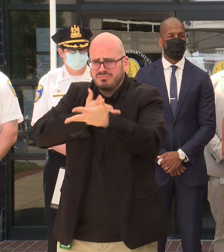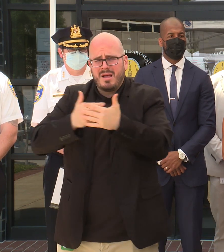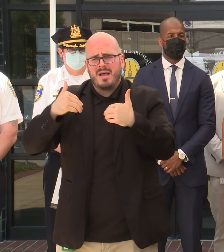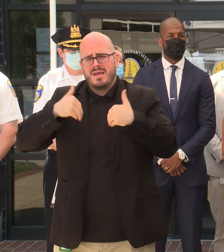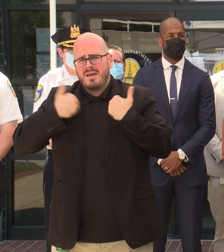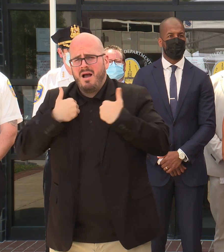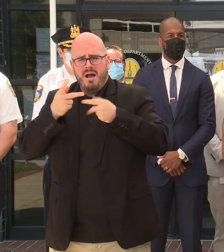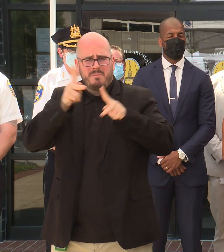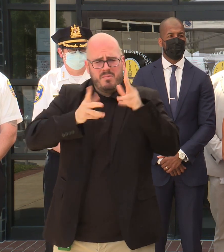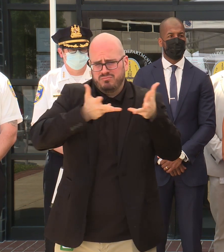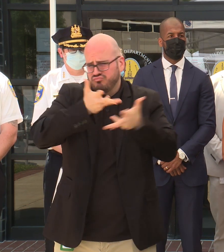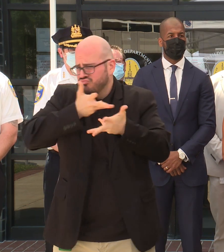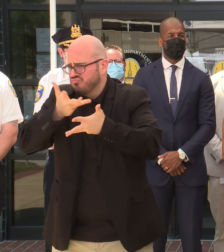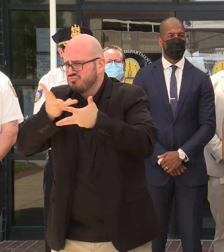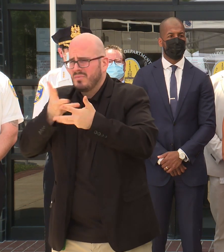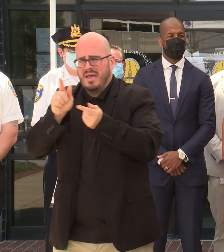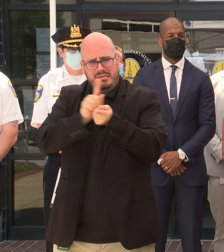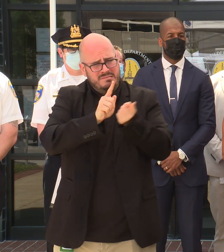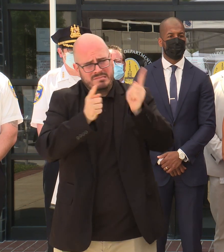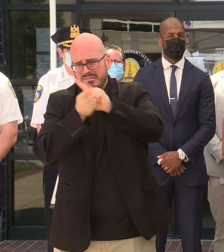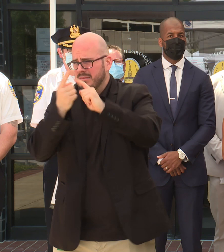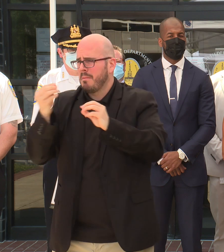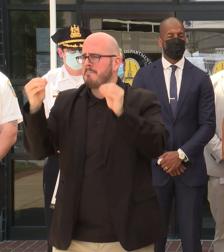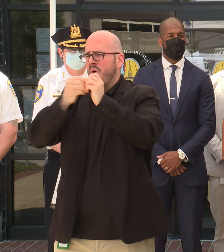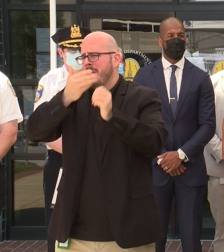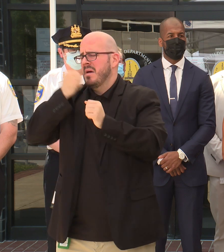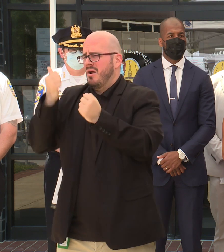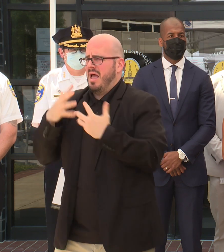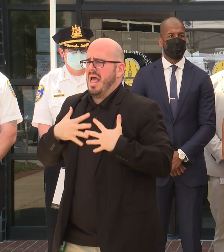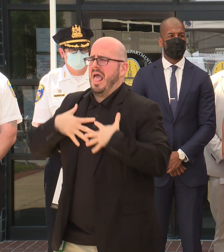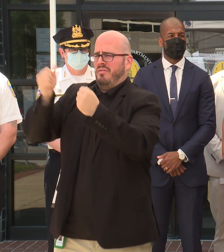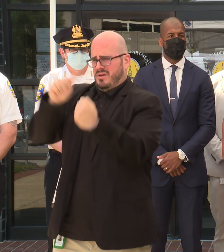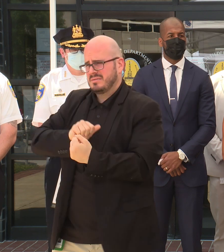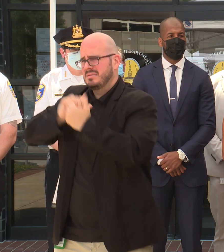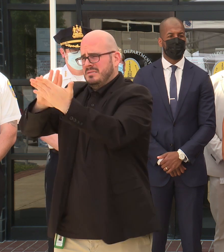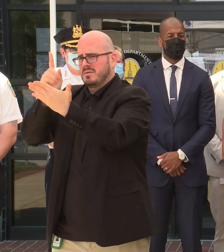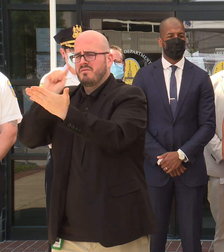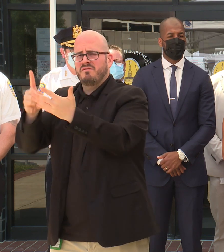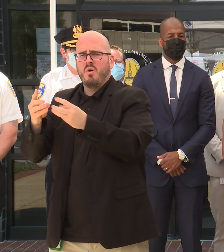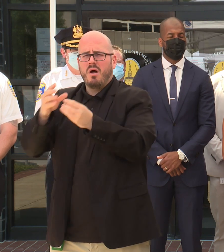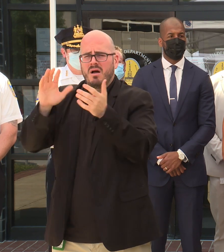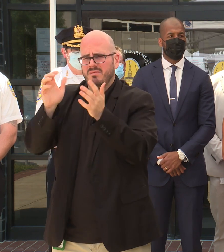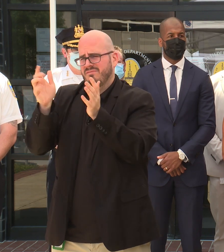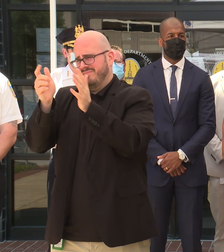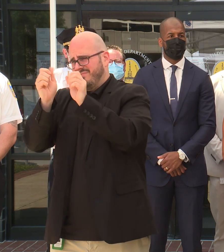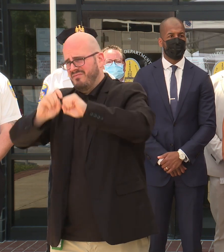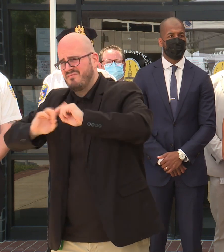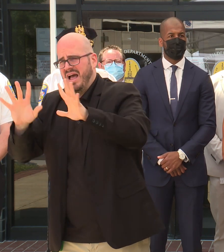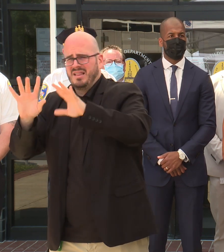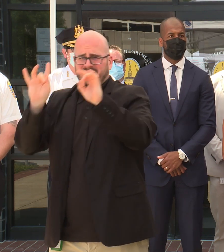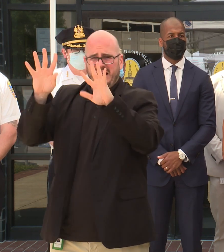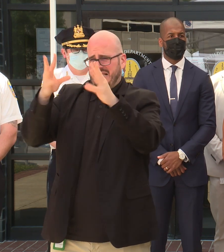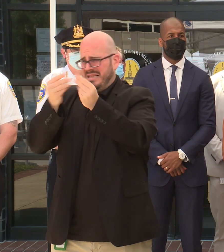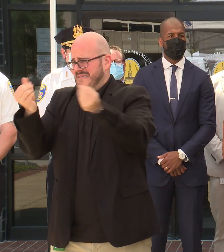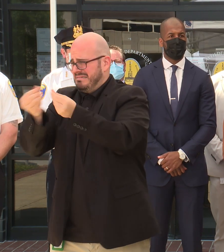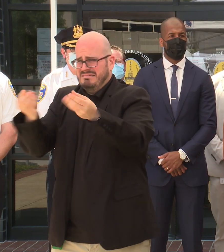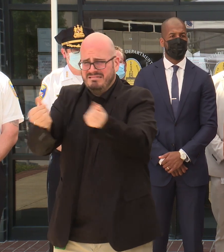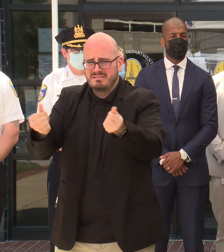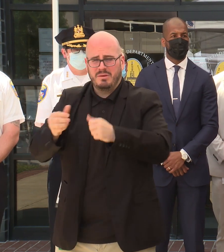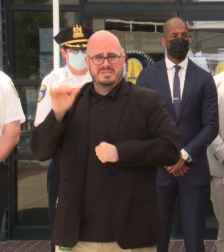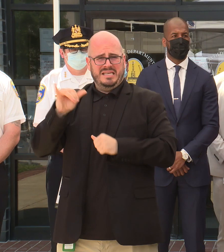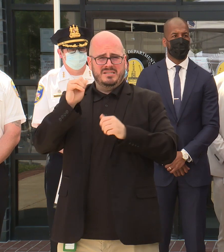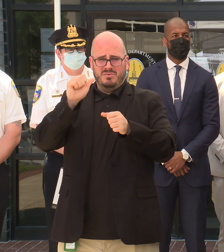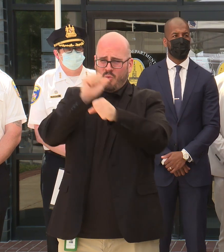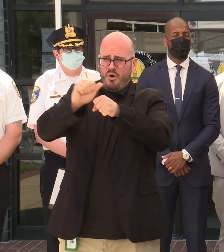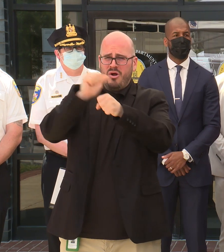in part healthy approaches to solving conflict. That's what he did each and every day of his life. He went